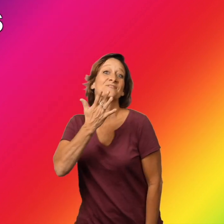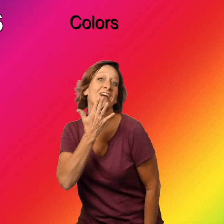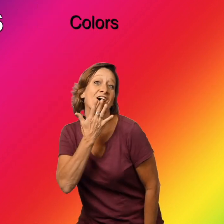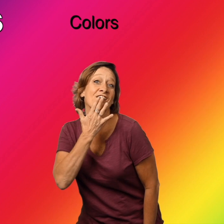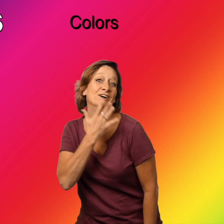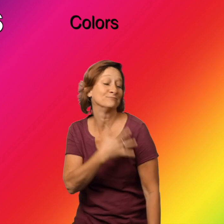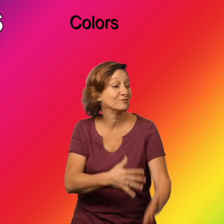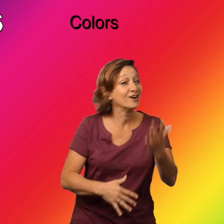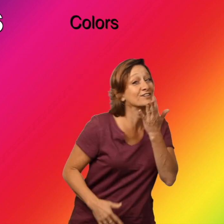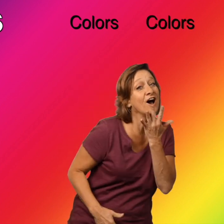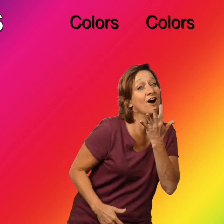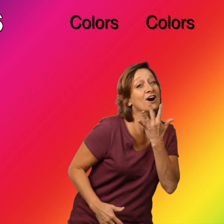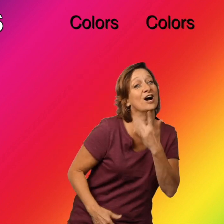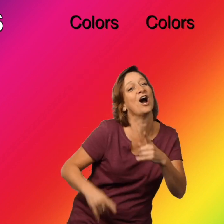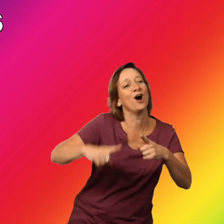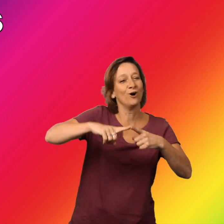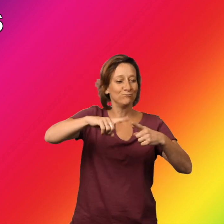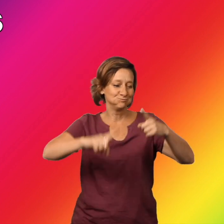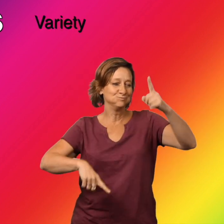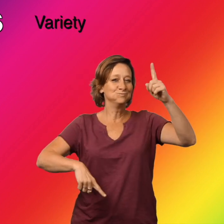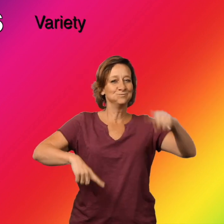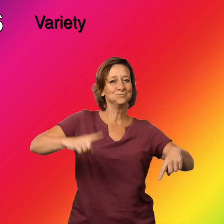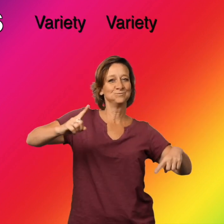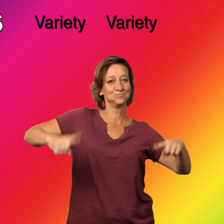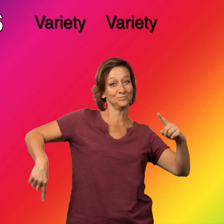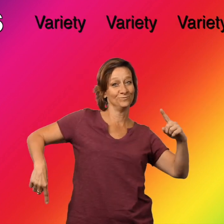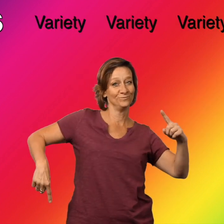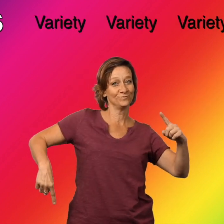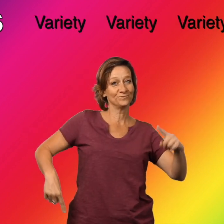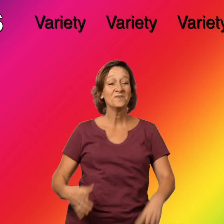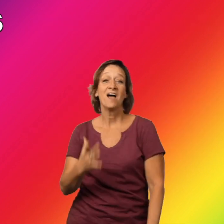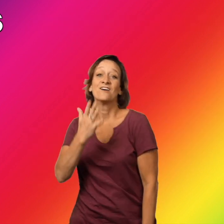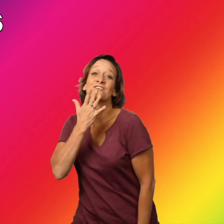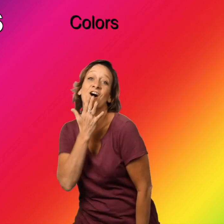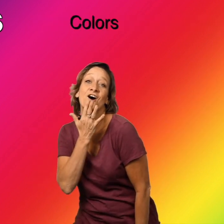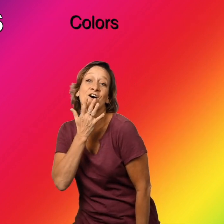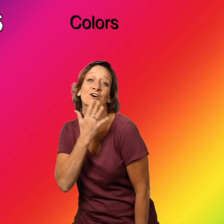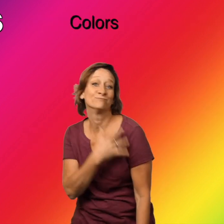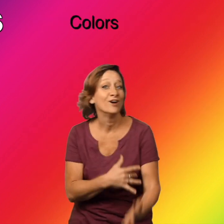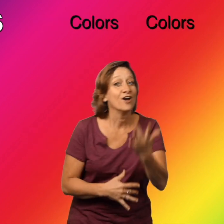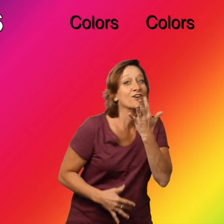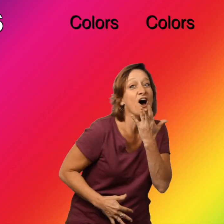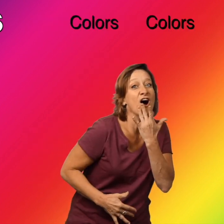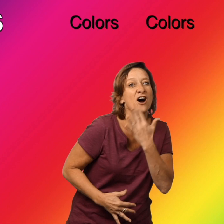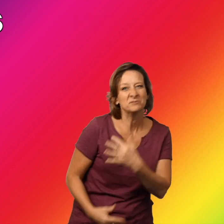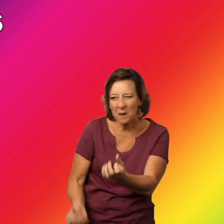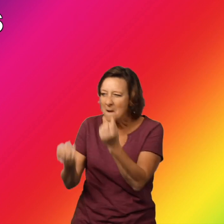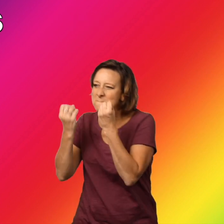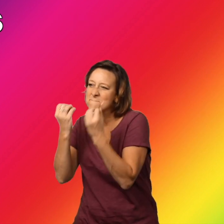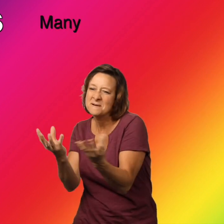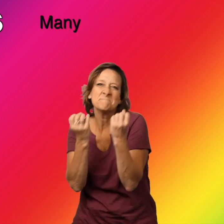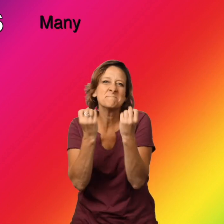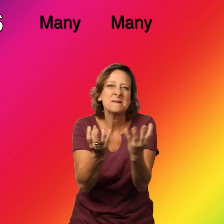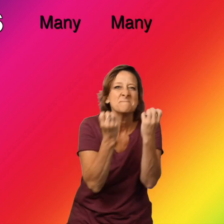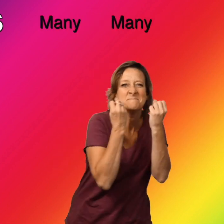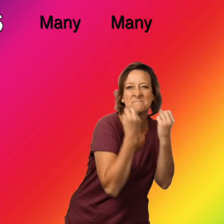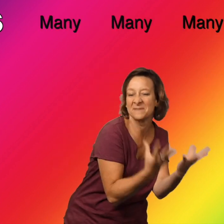Colors, colors, variety, variety, variety Colors, colors, many, many,